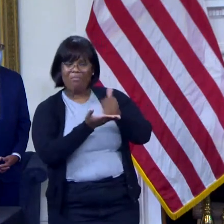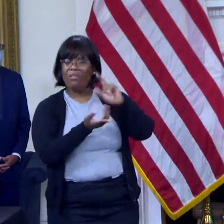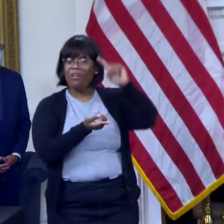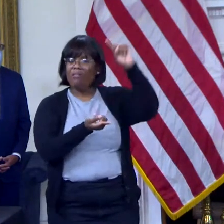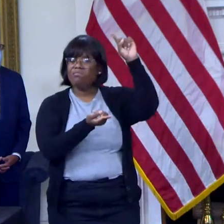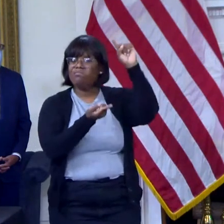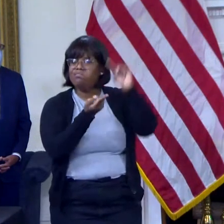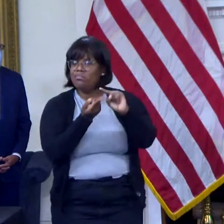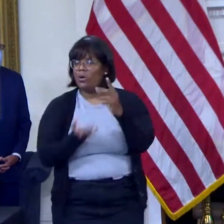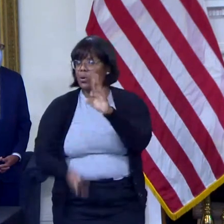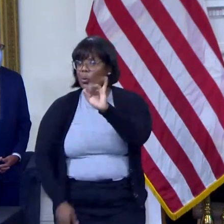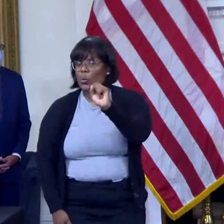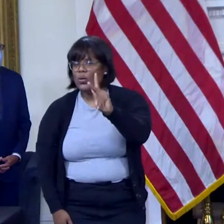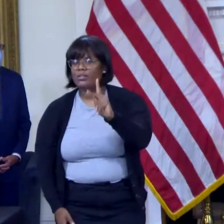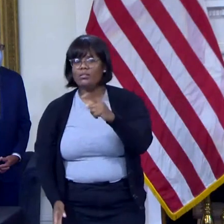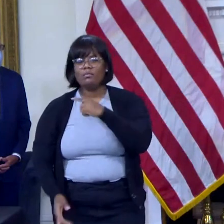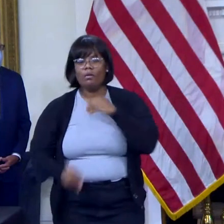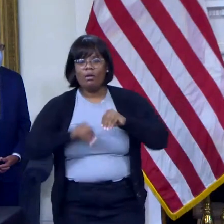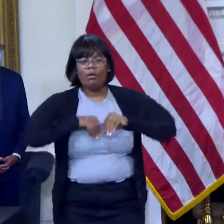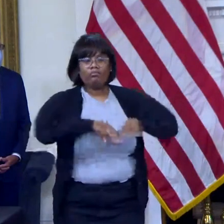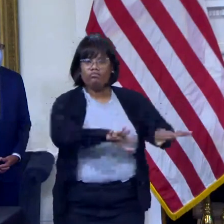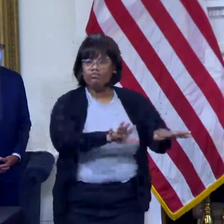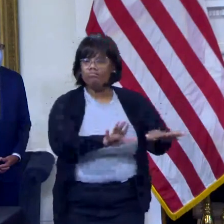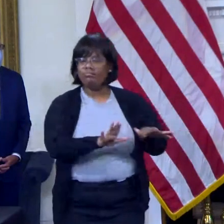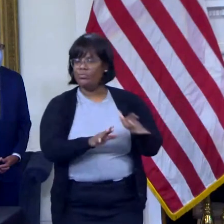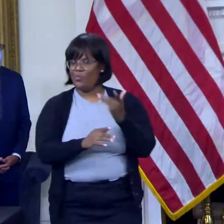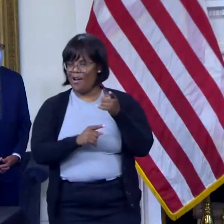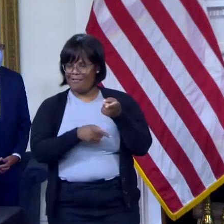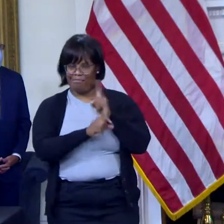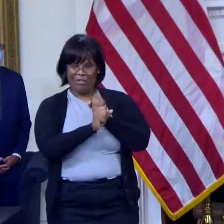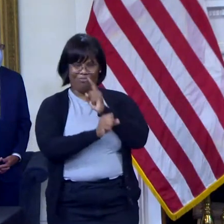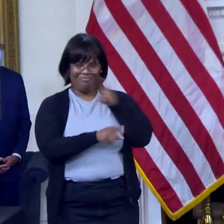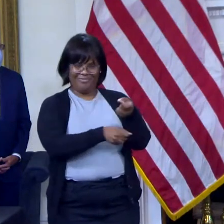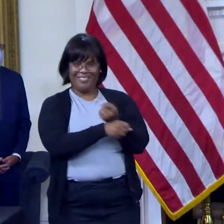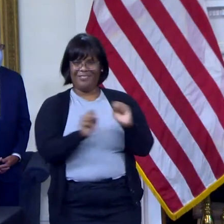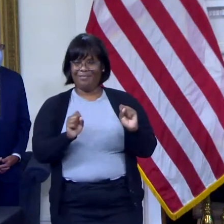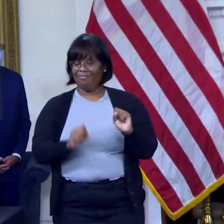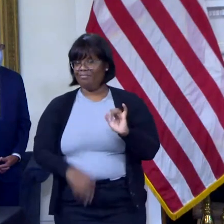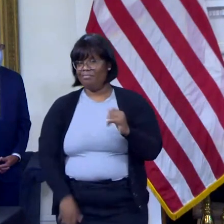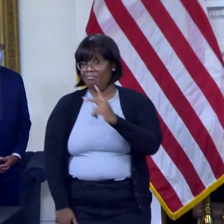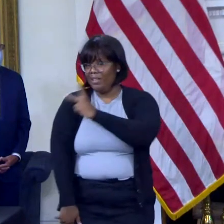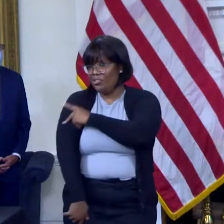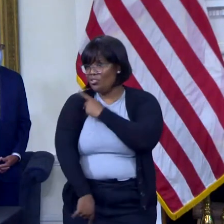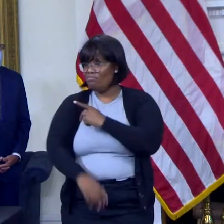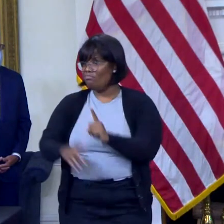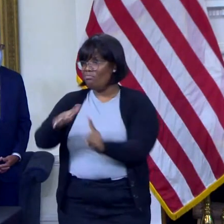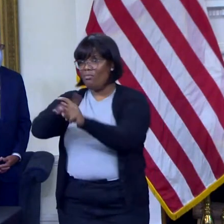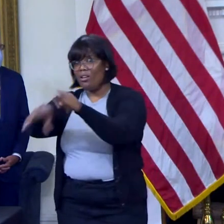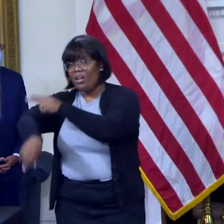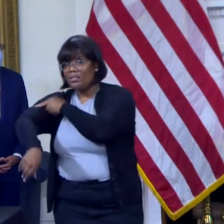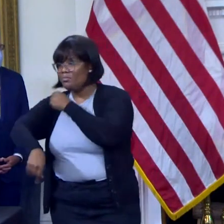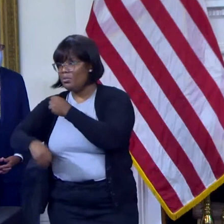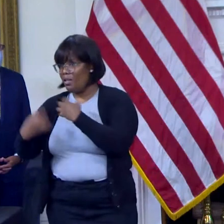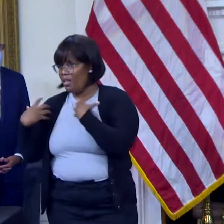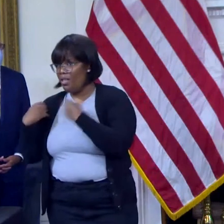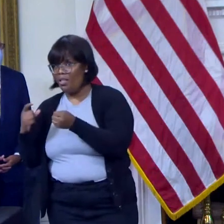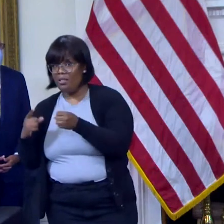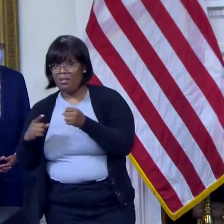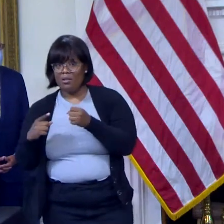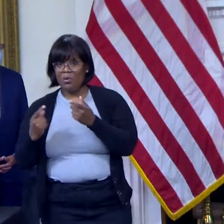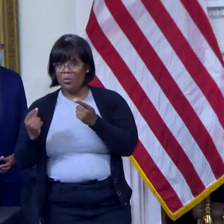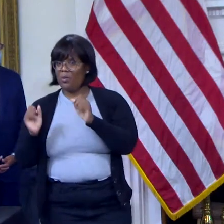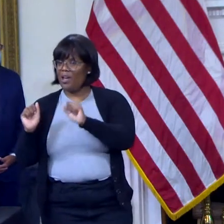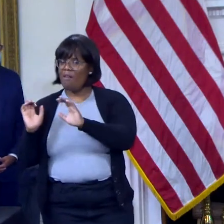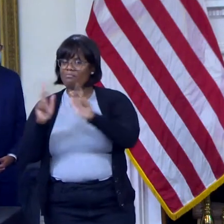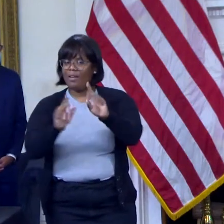do to deliver patients back to their families in good health. So as the CEO of the medical system